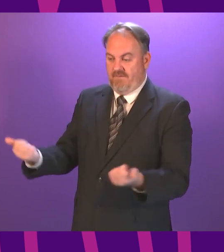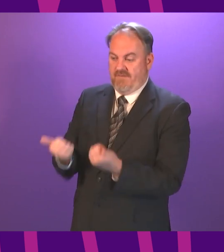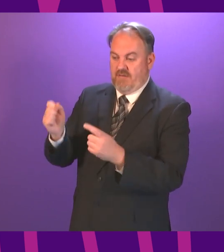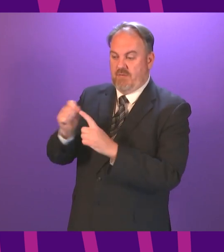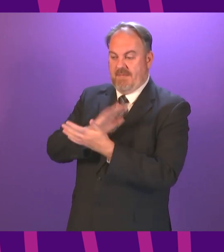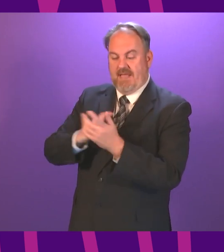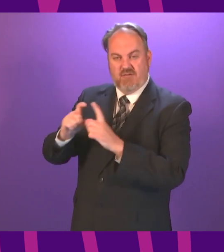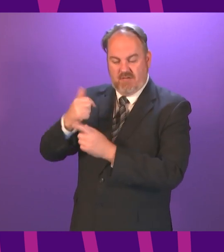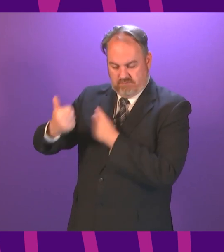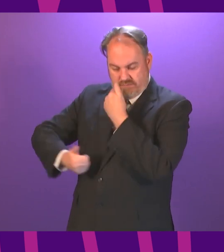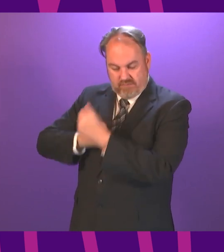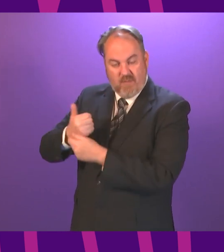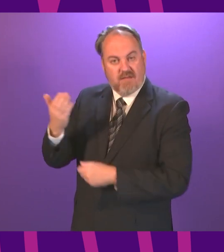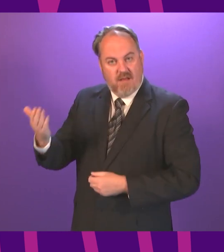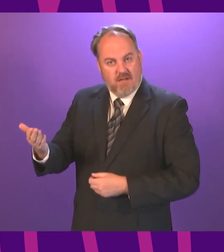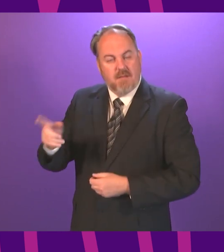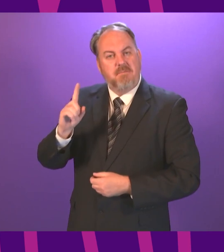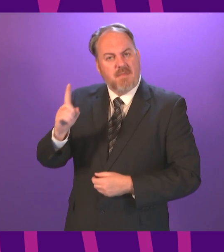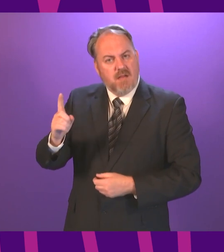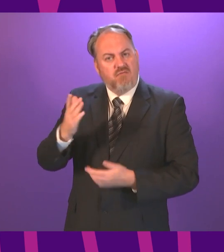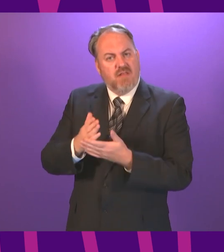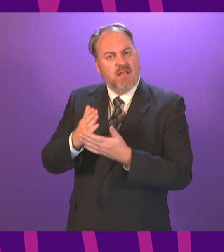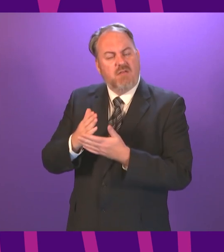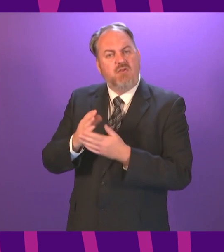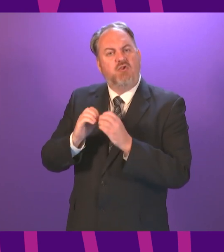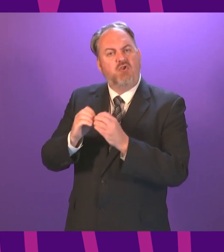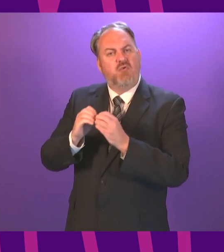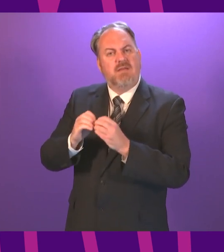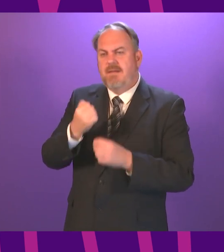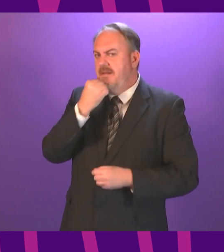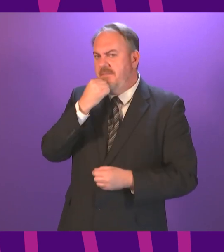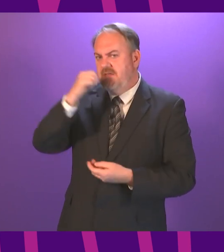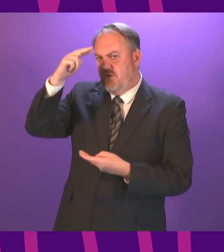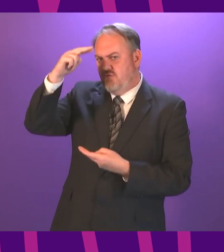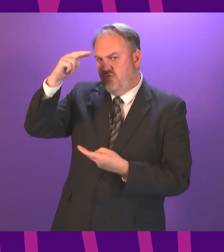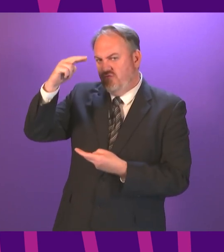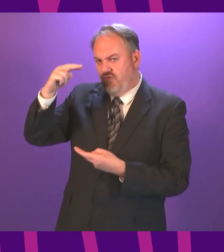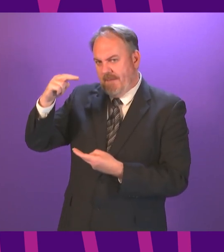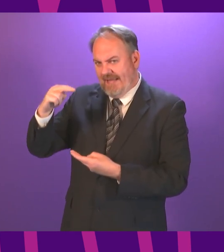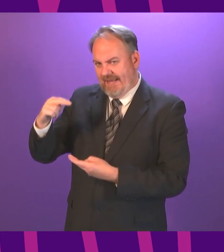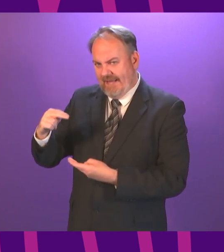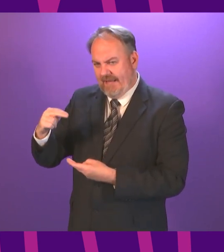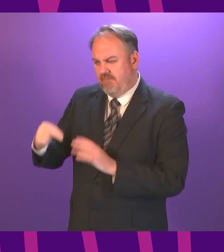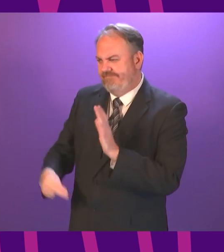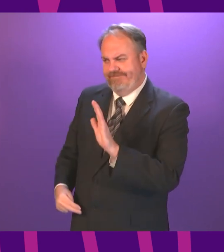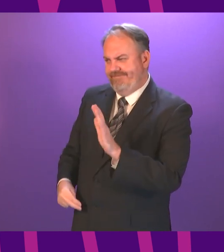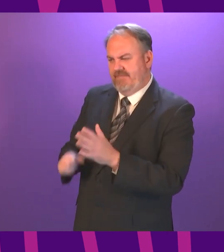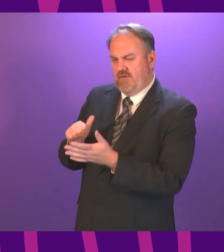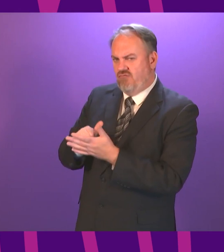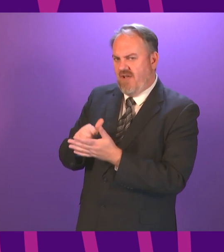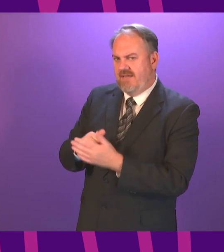refers to a reduction in student numbers in Scotland's colleges. That is not correct. Despite the COVID-19